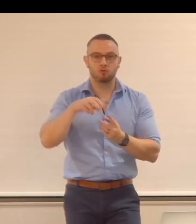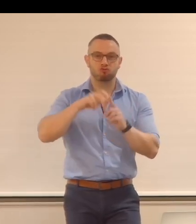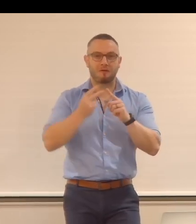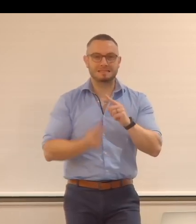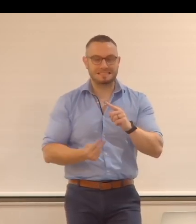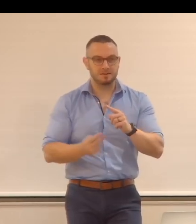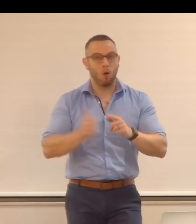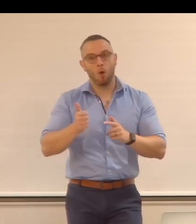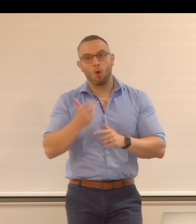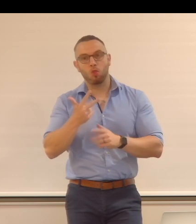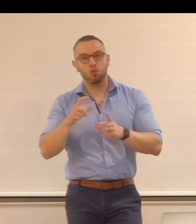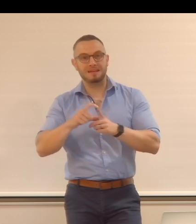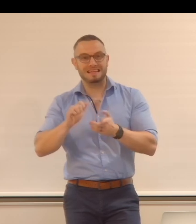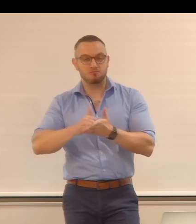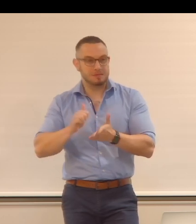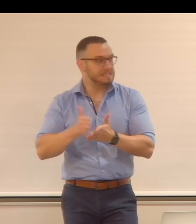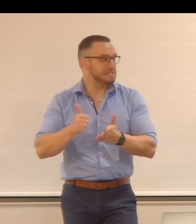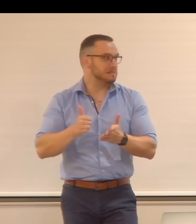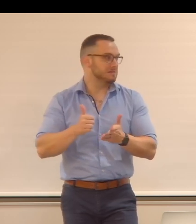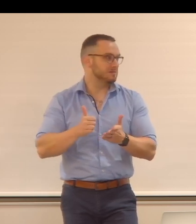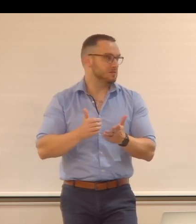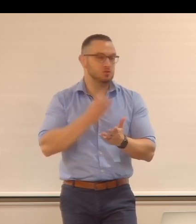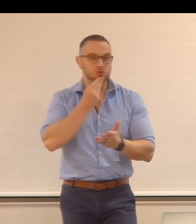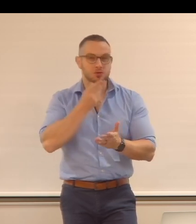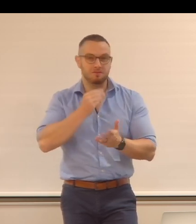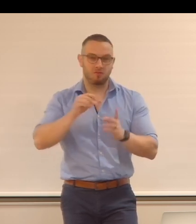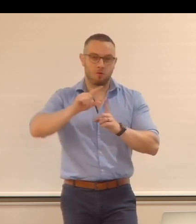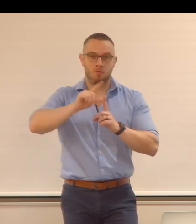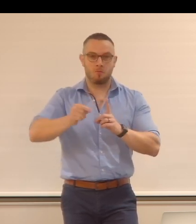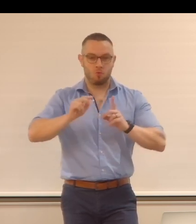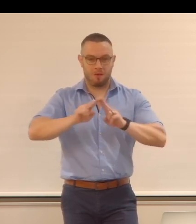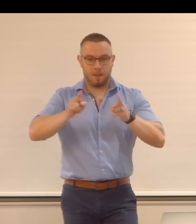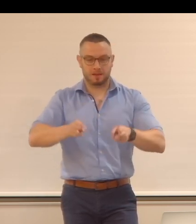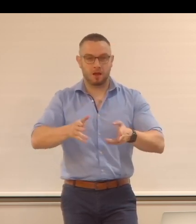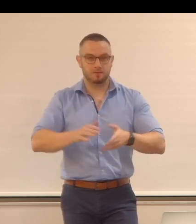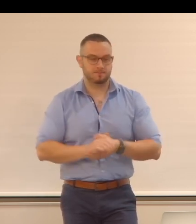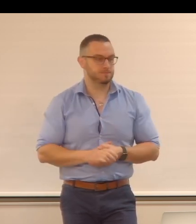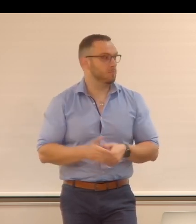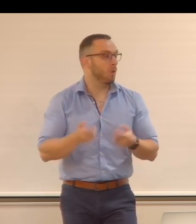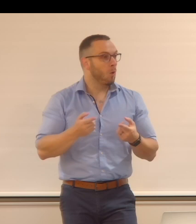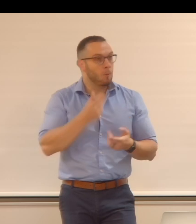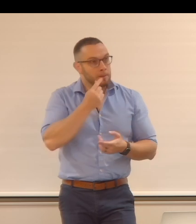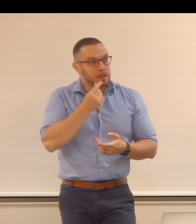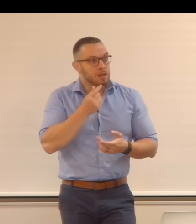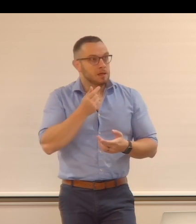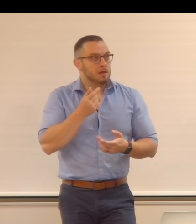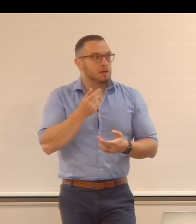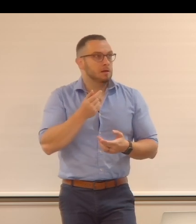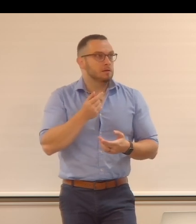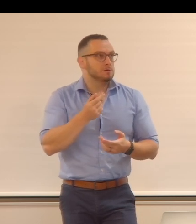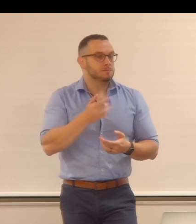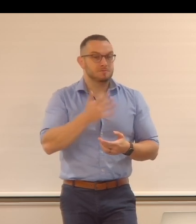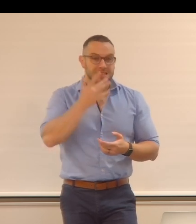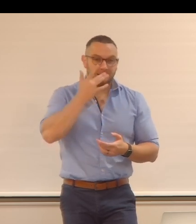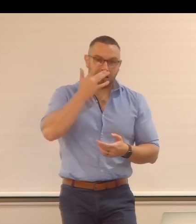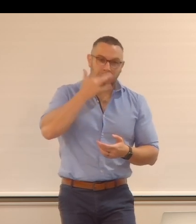3D printing of regolith for moon habitats? Or maybe artificial